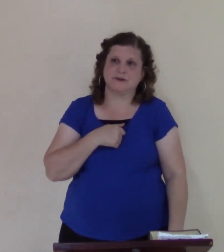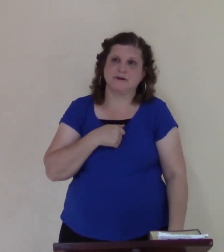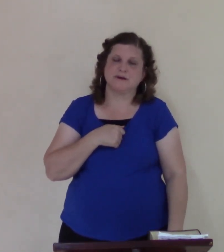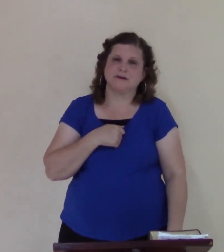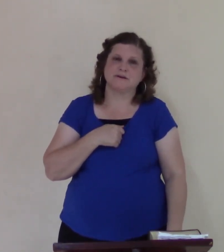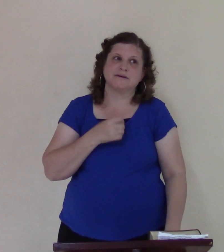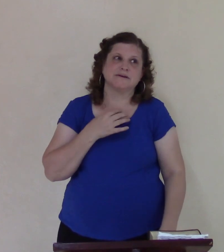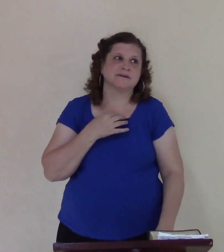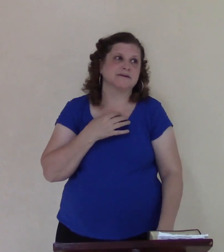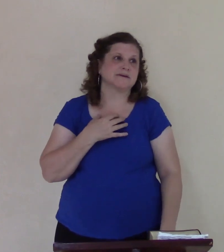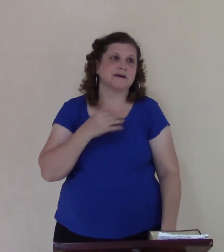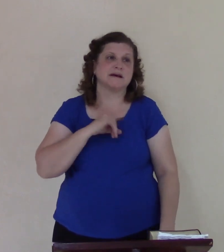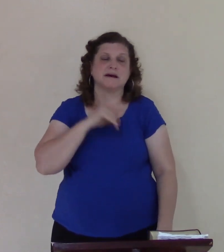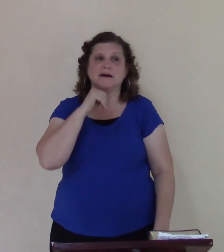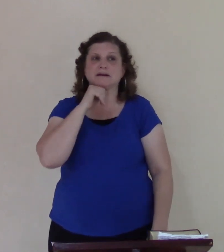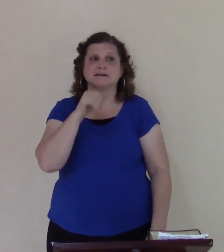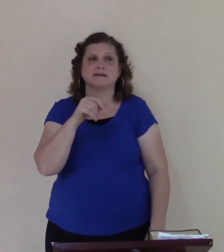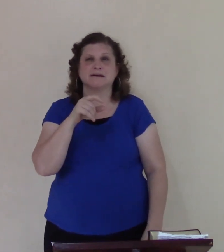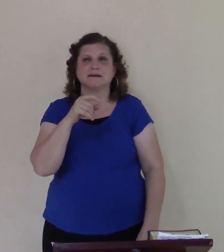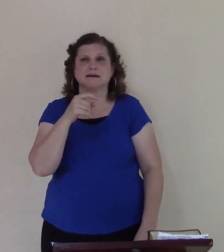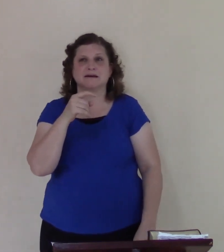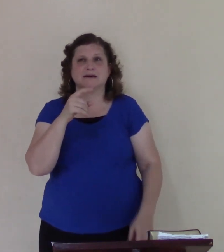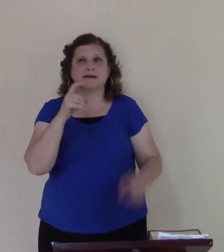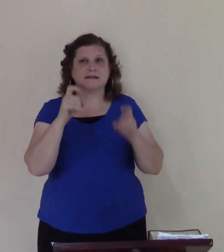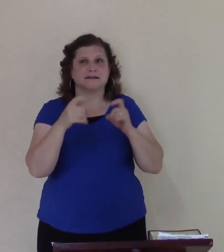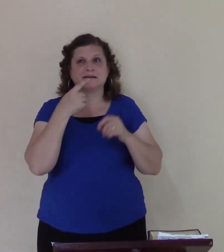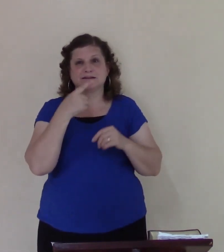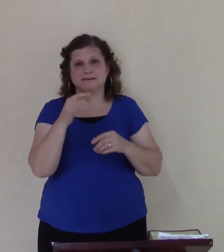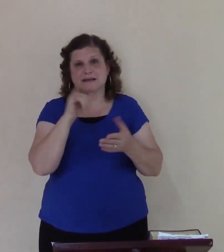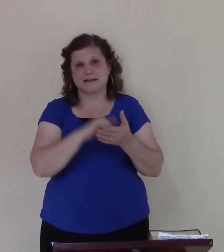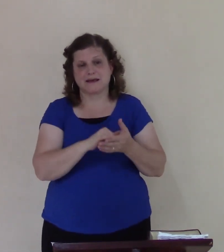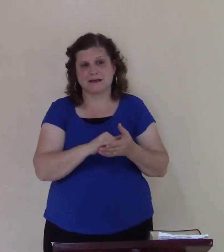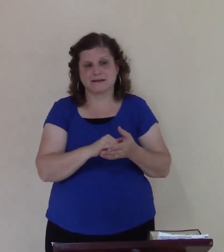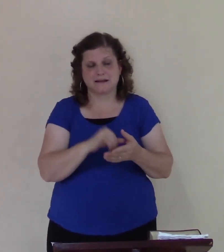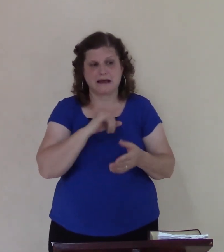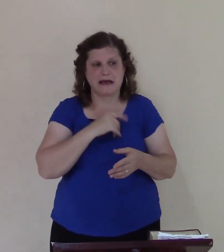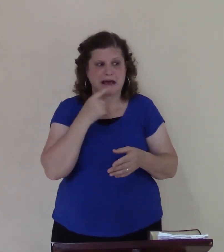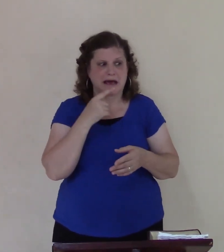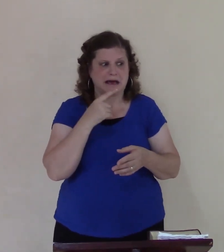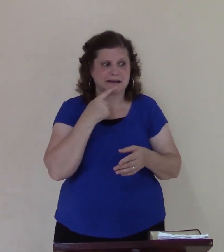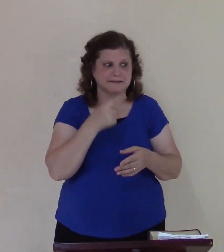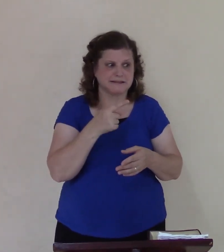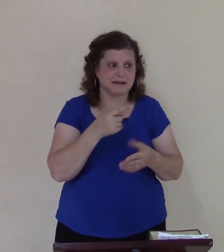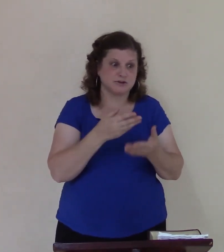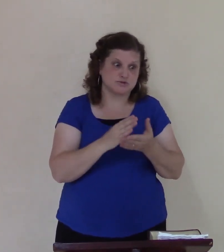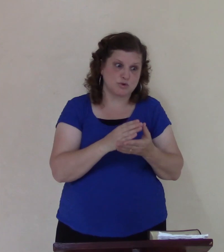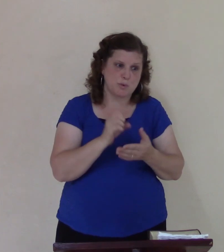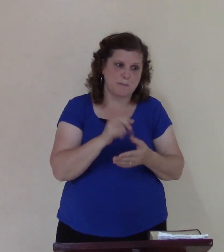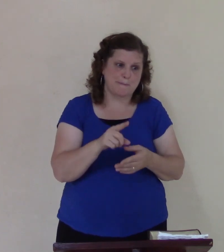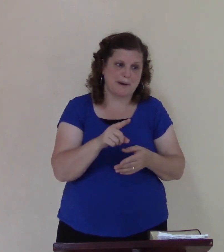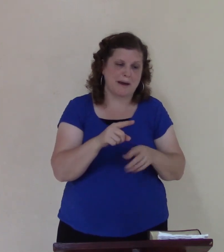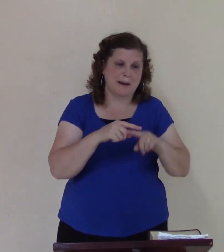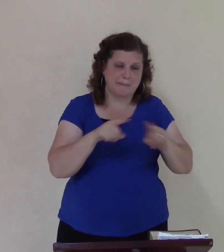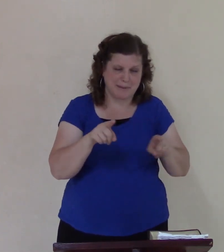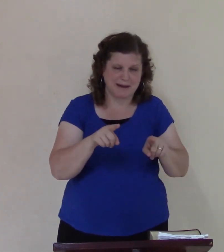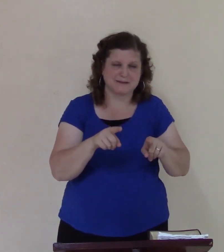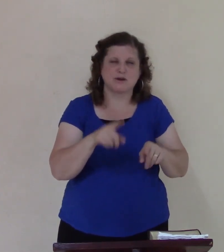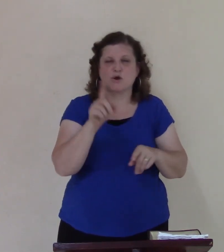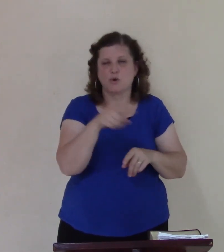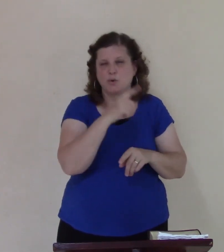I shouldn't have said that or maybe I would have said this to you but I said it the wrong way because there's to think that